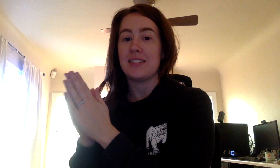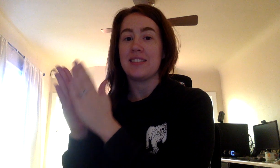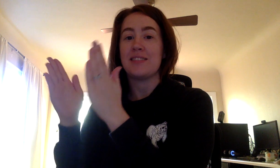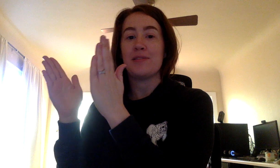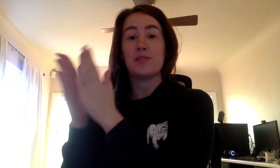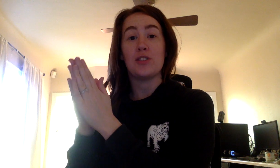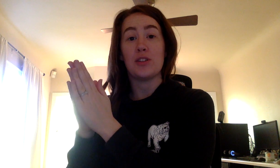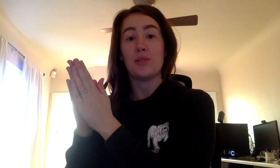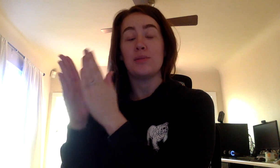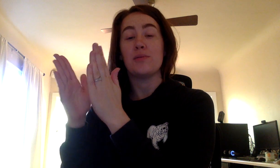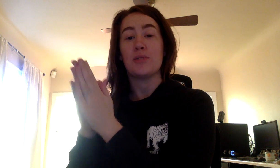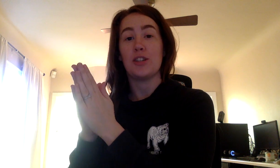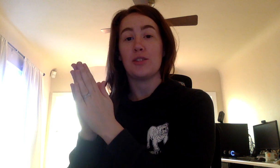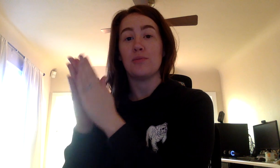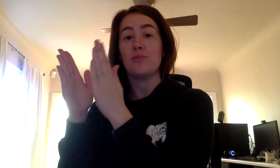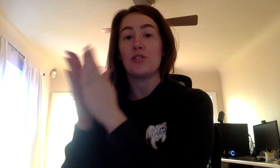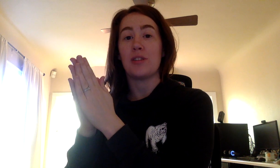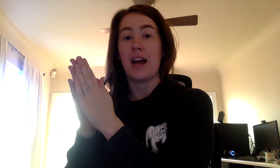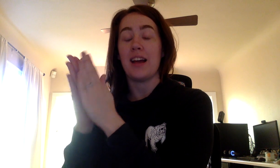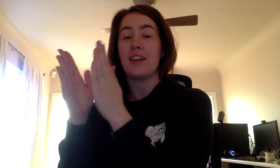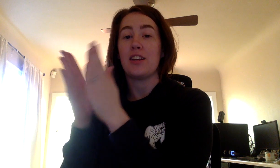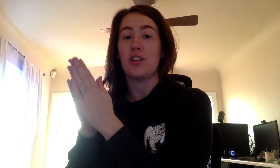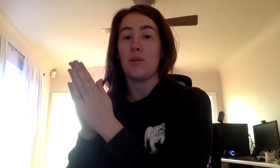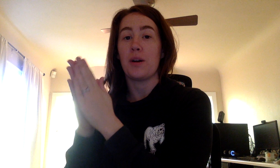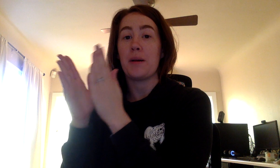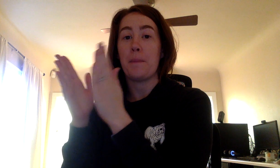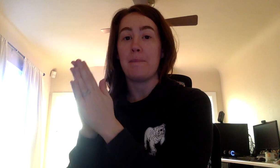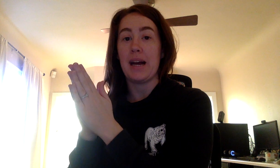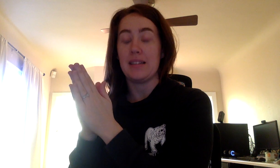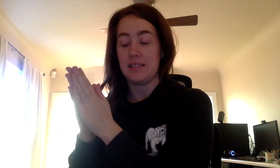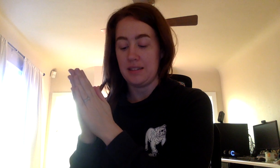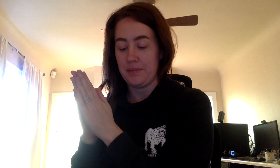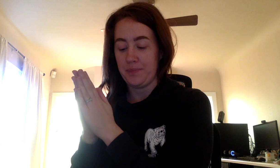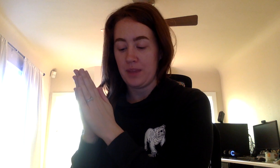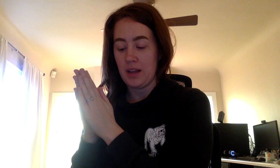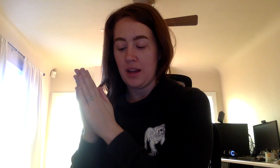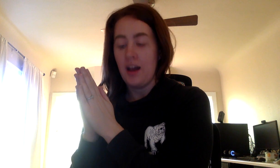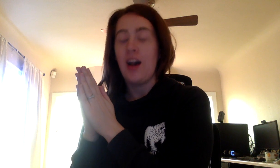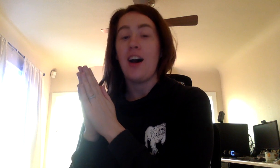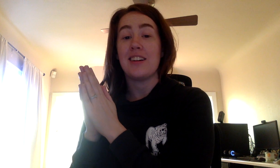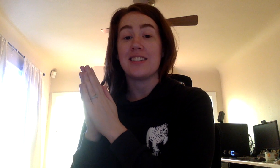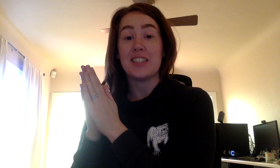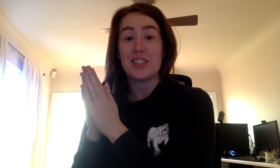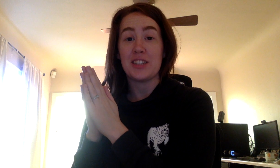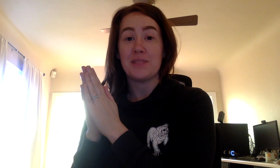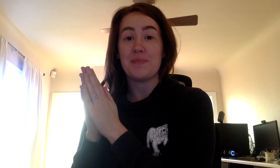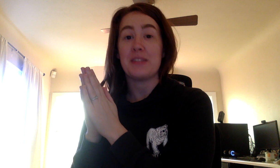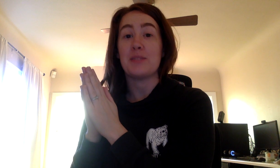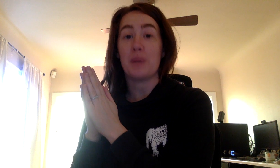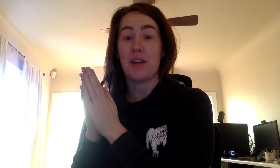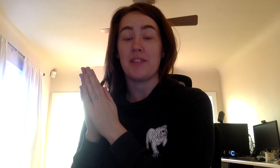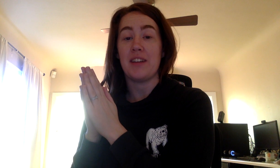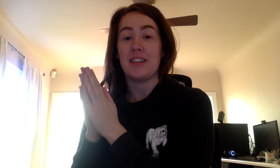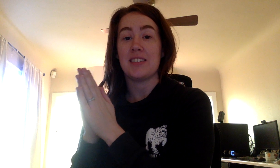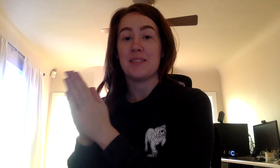Do. You. Try. Your. Best. Our. Proud. Of. Us.